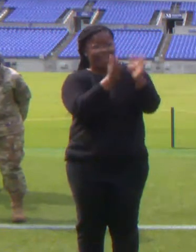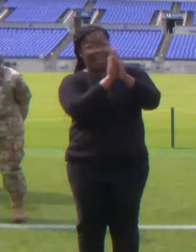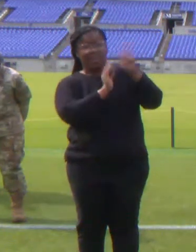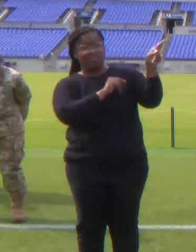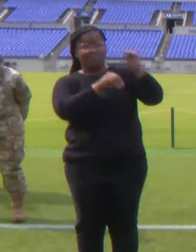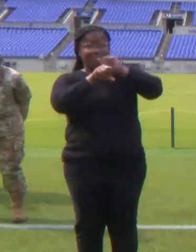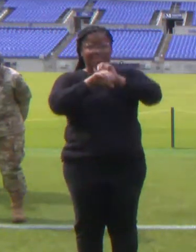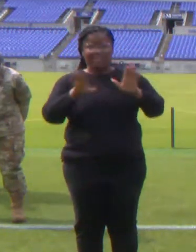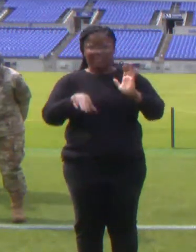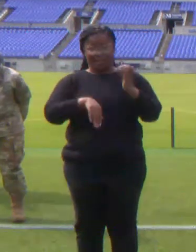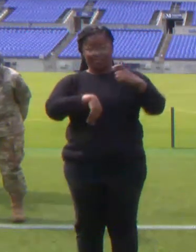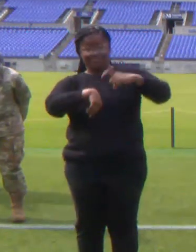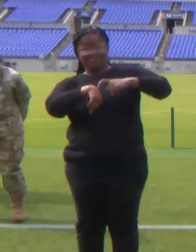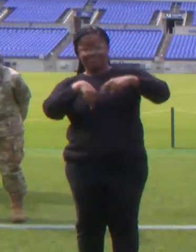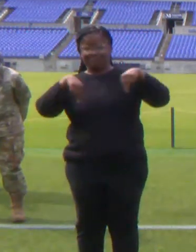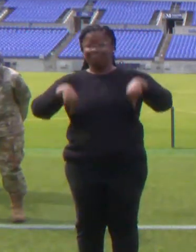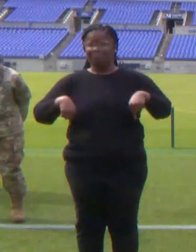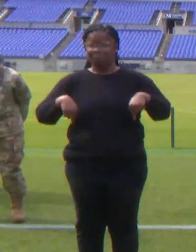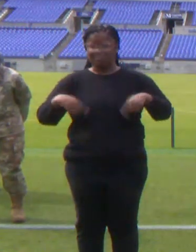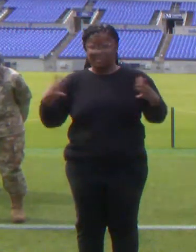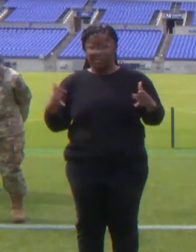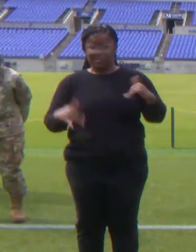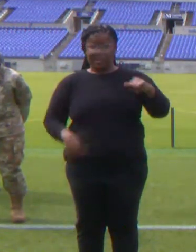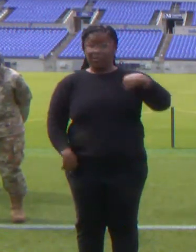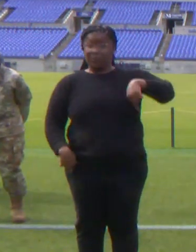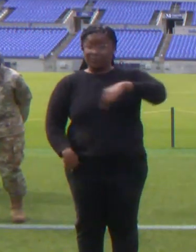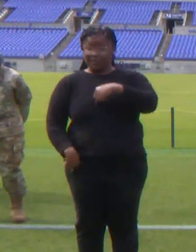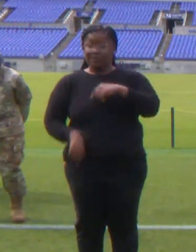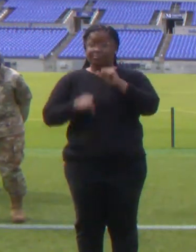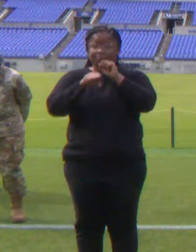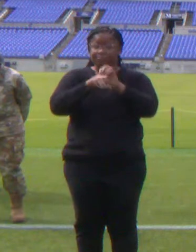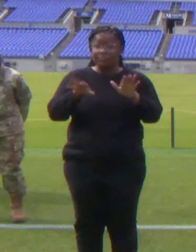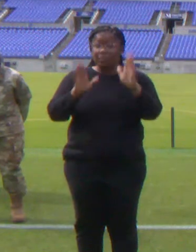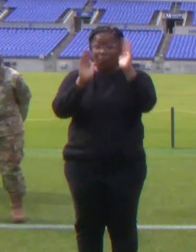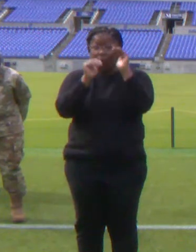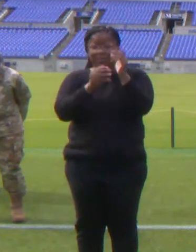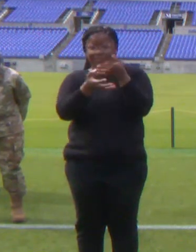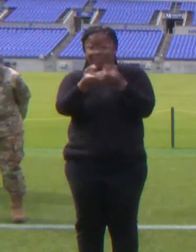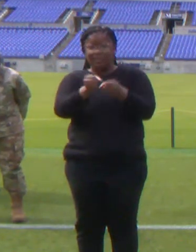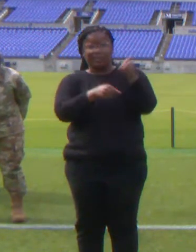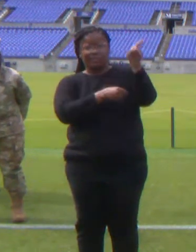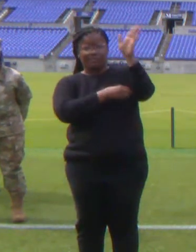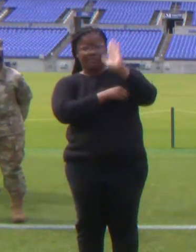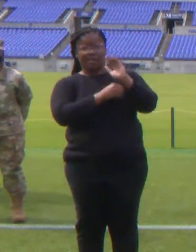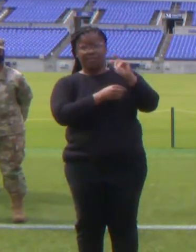as we put our hope and our trust in you. In your holy name we pray. Amen.